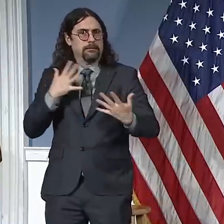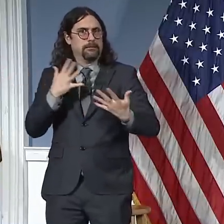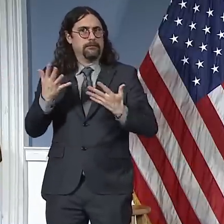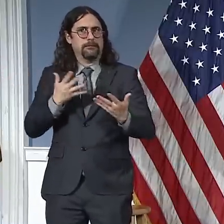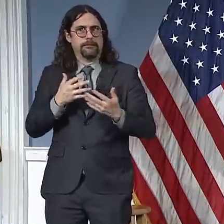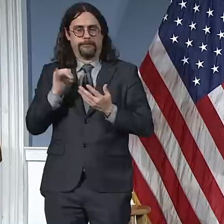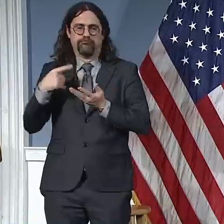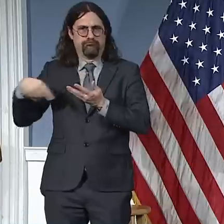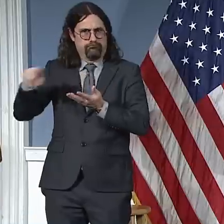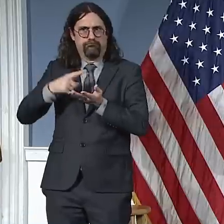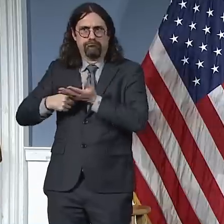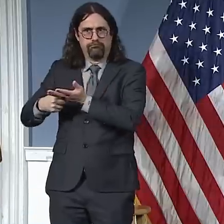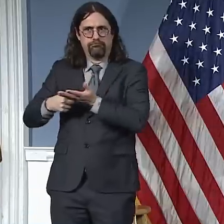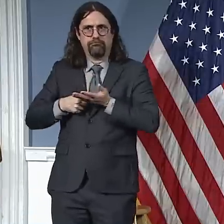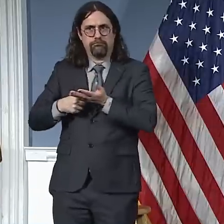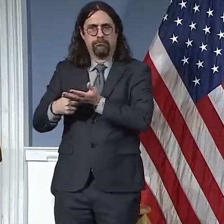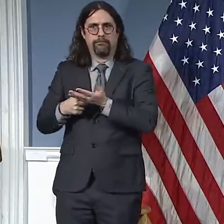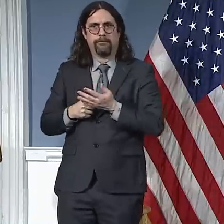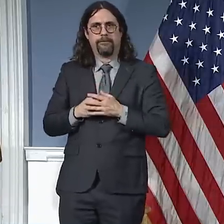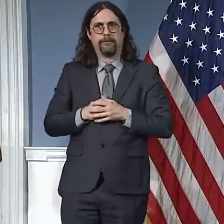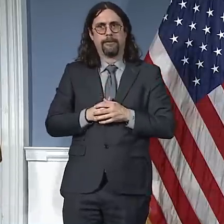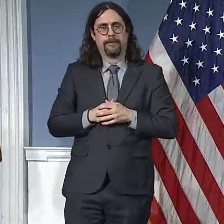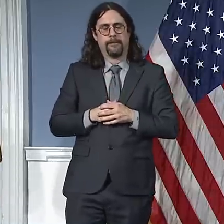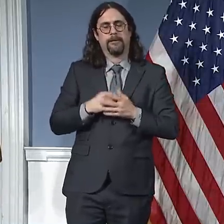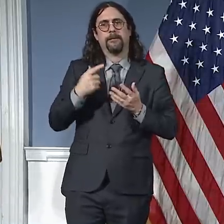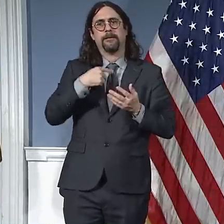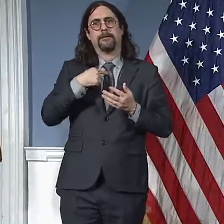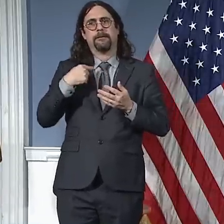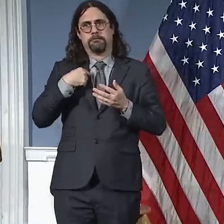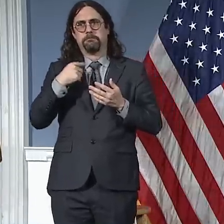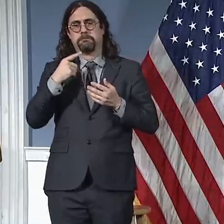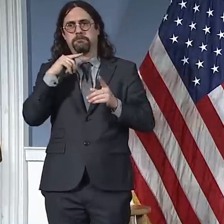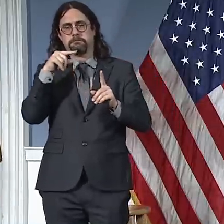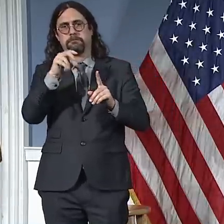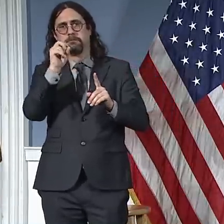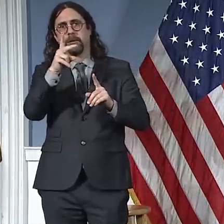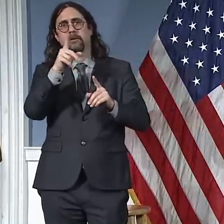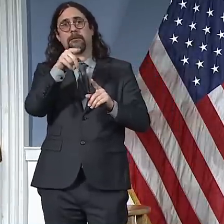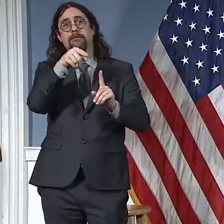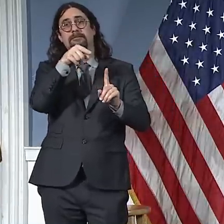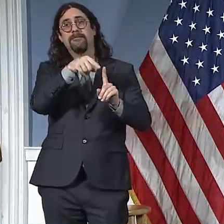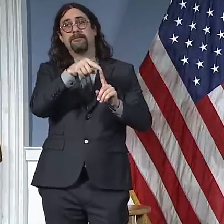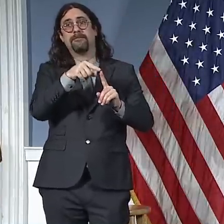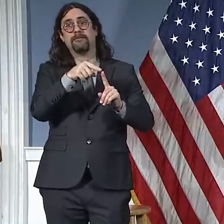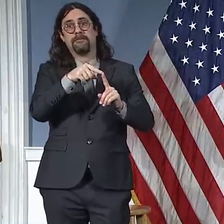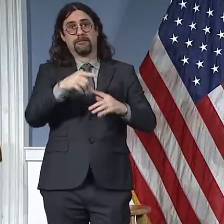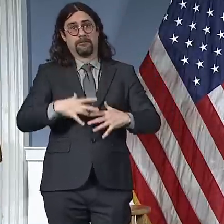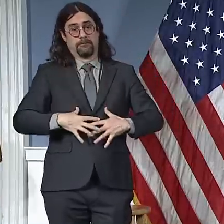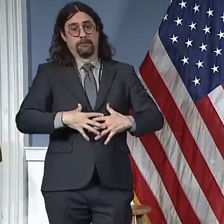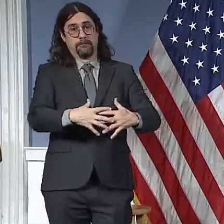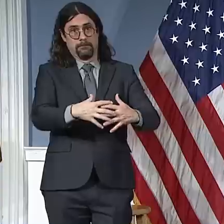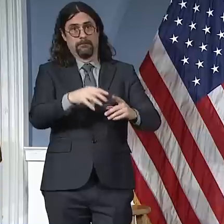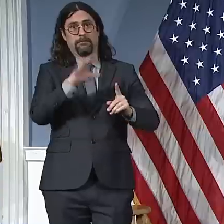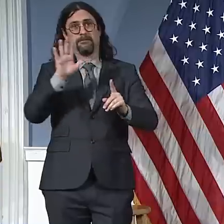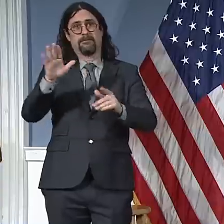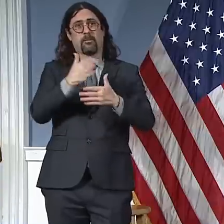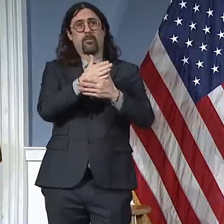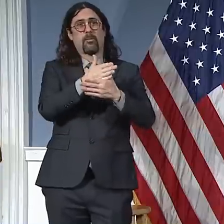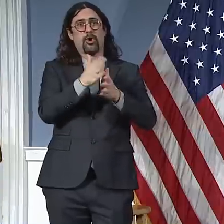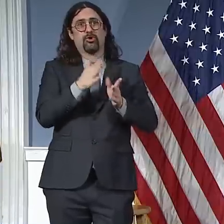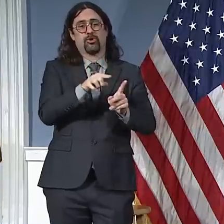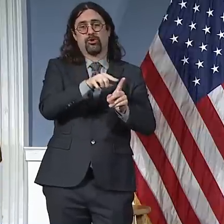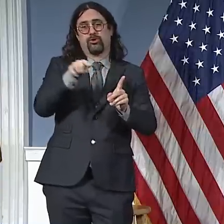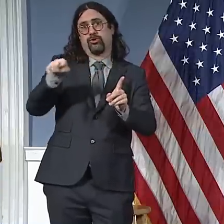when a woman is giving birth. That is the official policy, but with some very clear guidelines that any